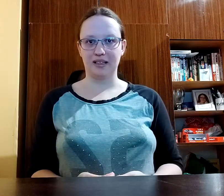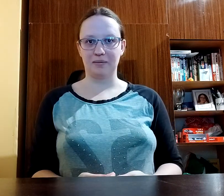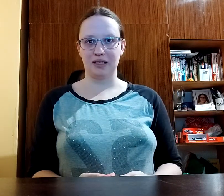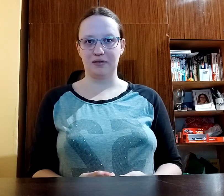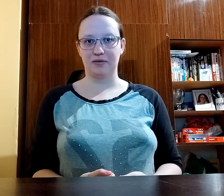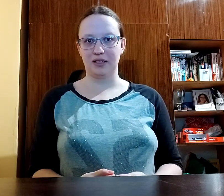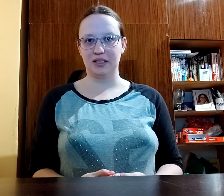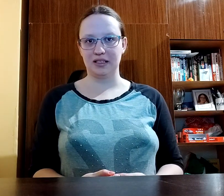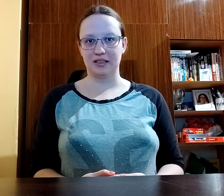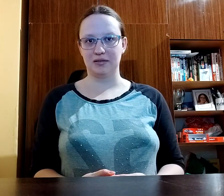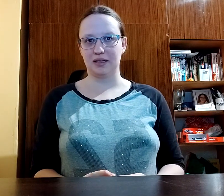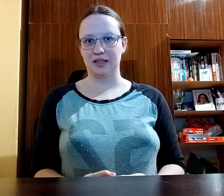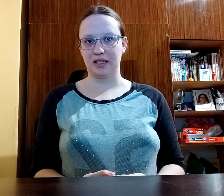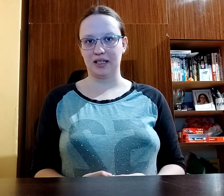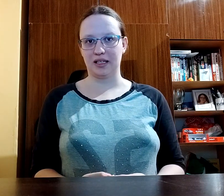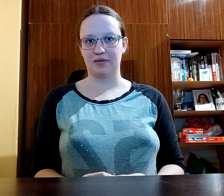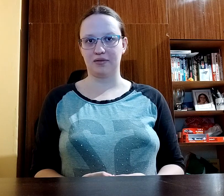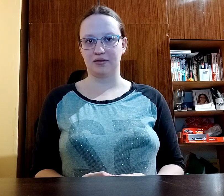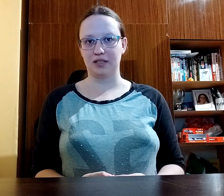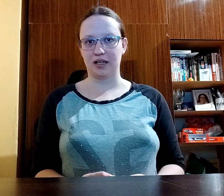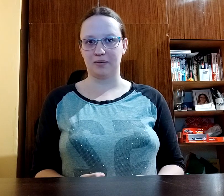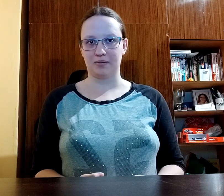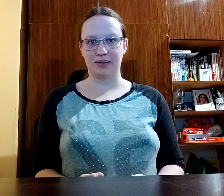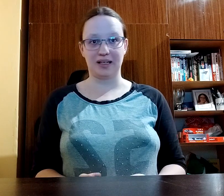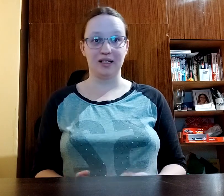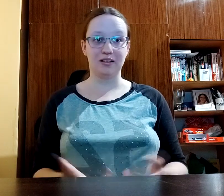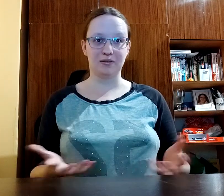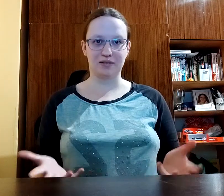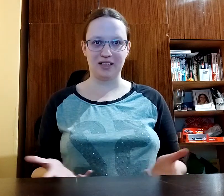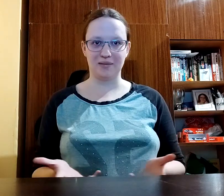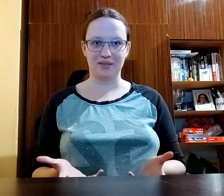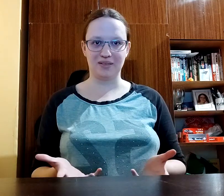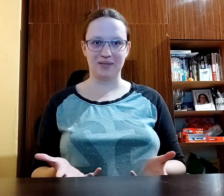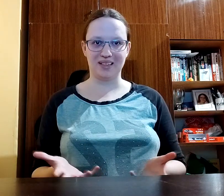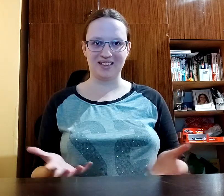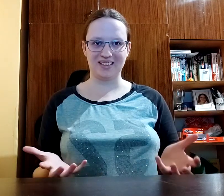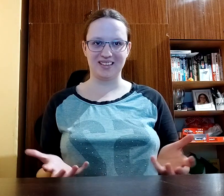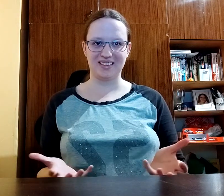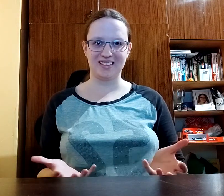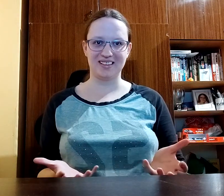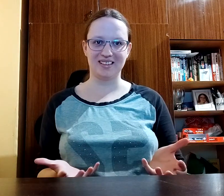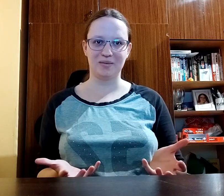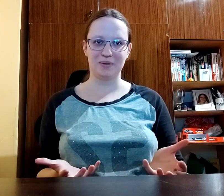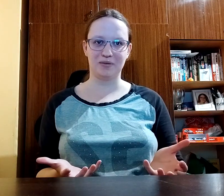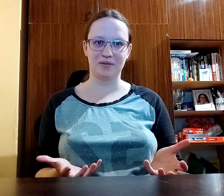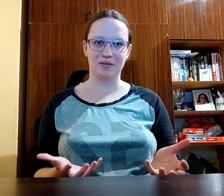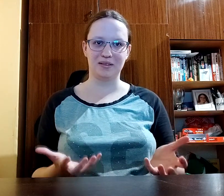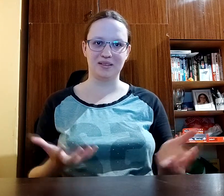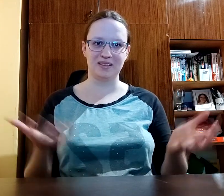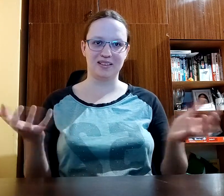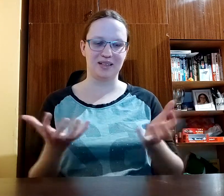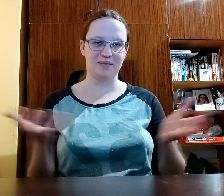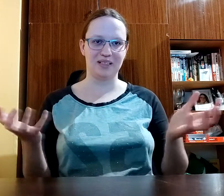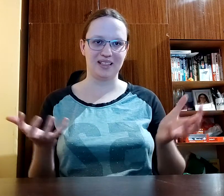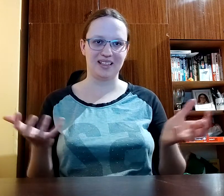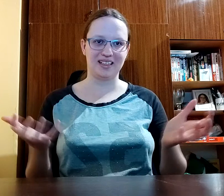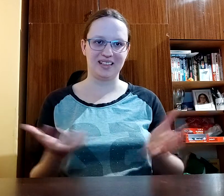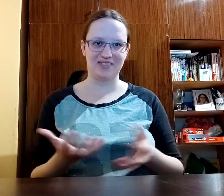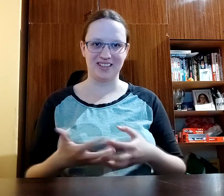of big fear is when I have to jump I love jumps but still before jumping I feel